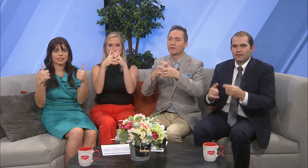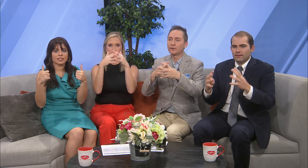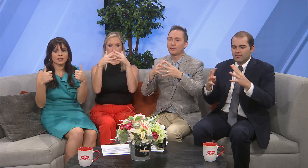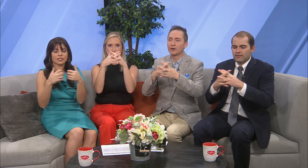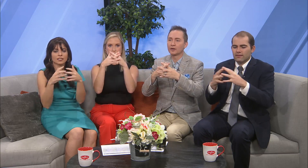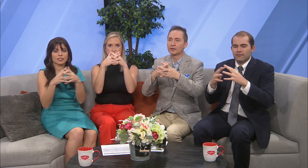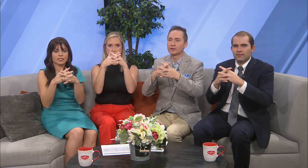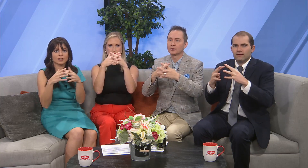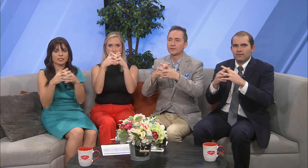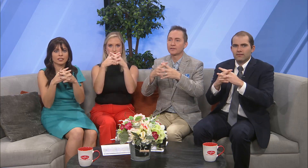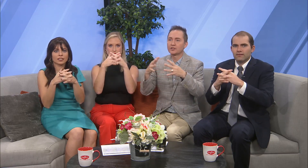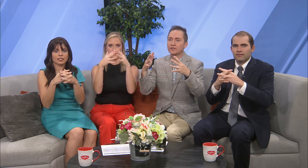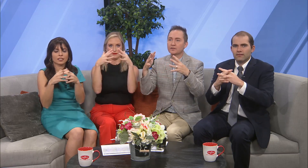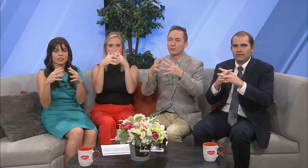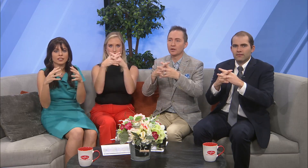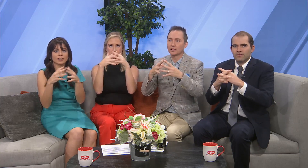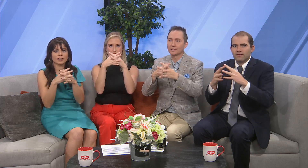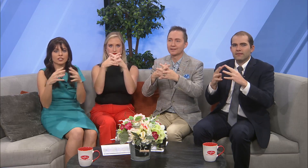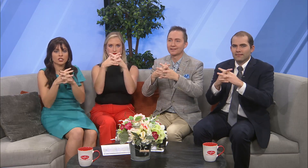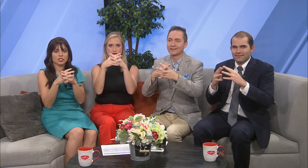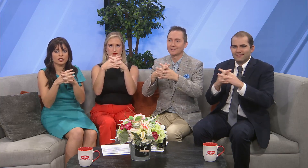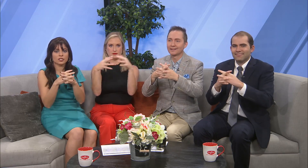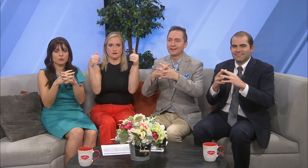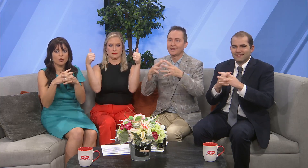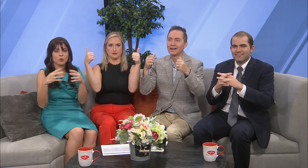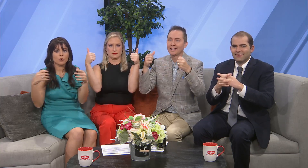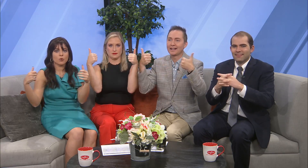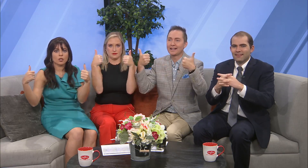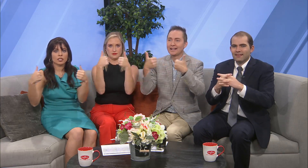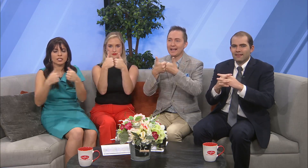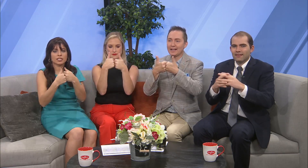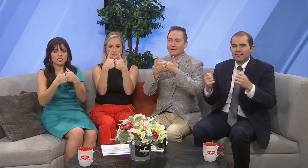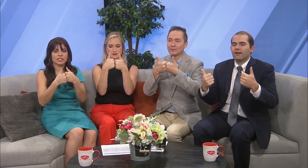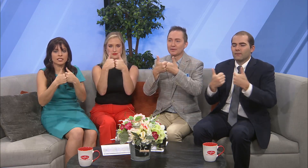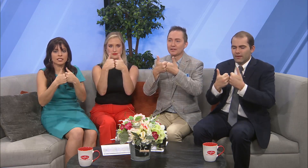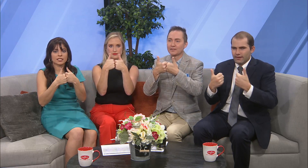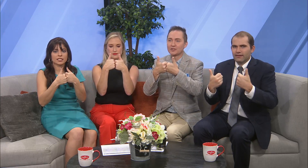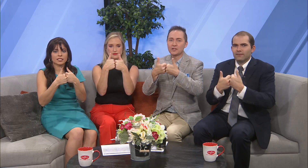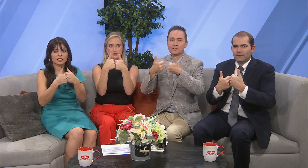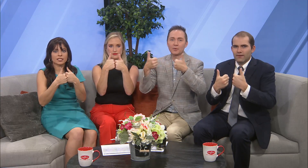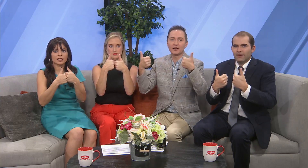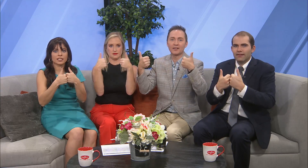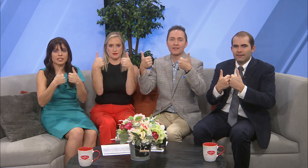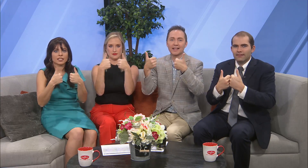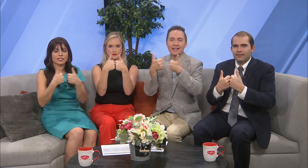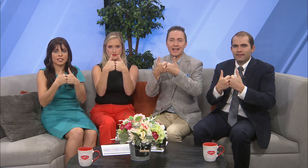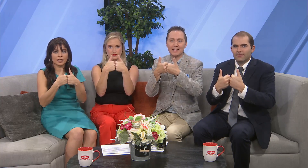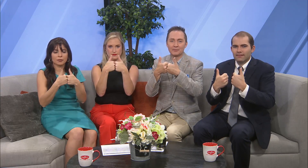Football. The Chiefs won. Ooh. Game. The Chiefs won the game.